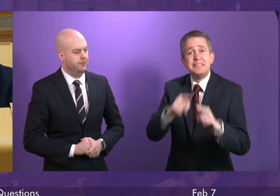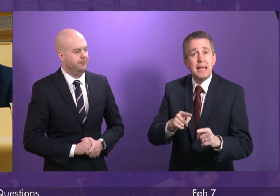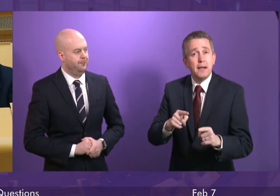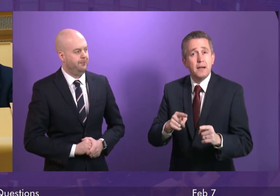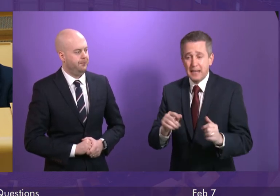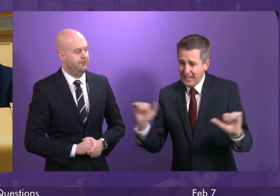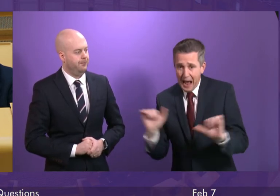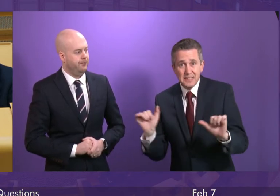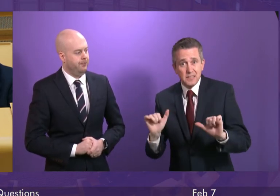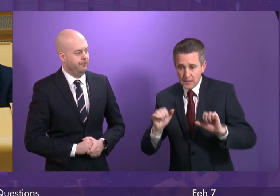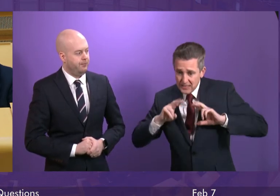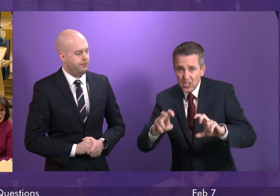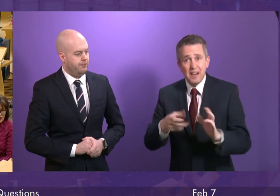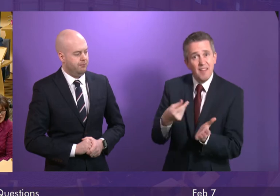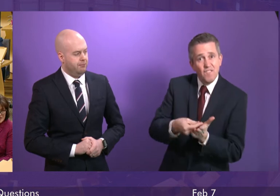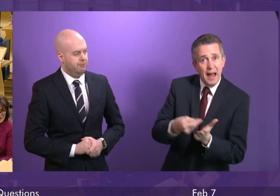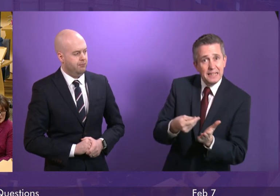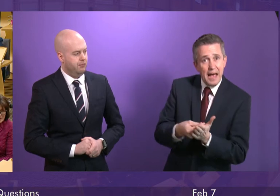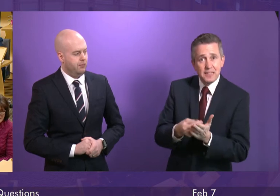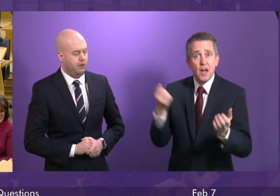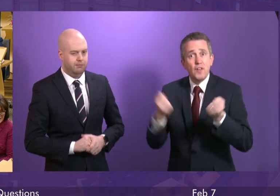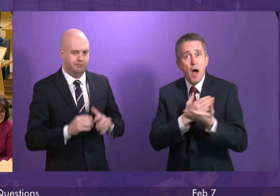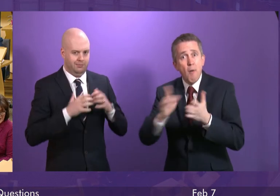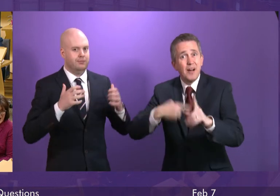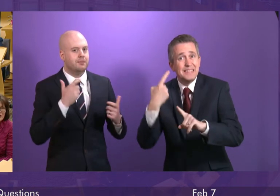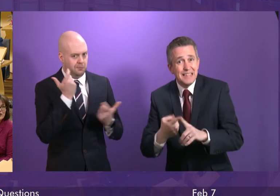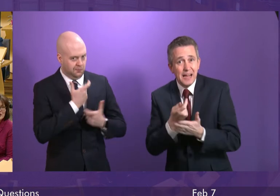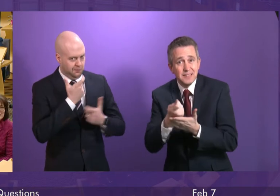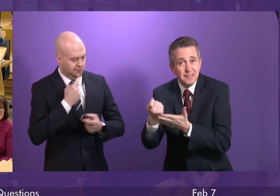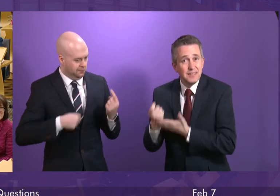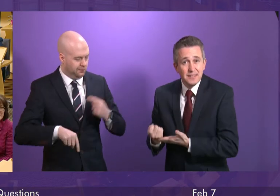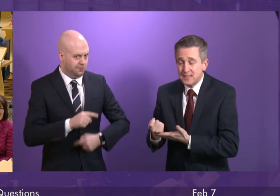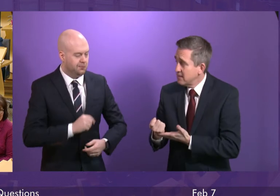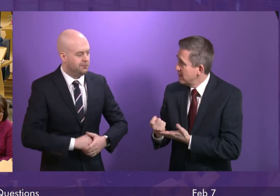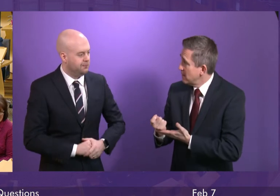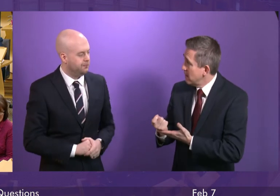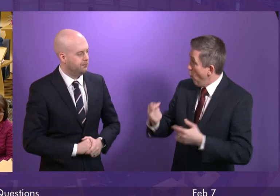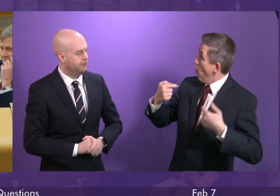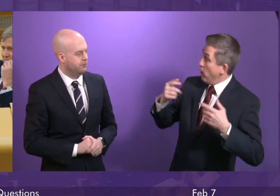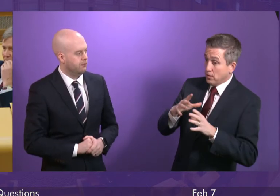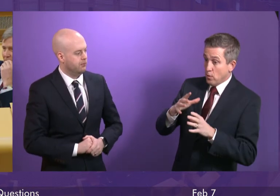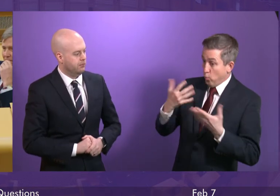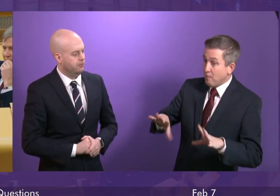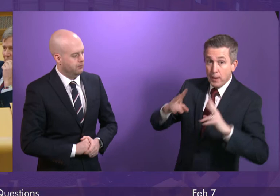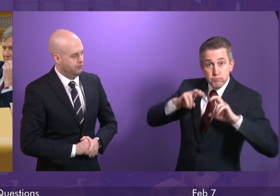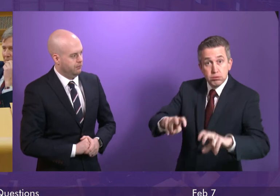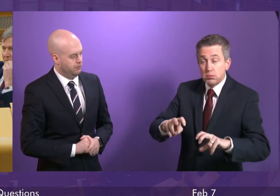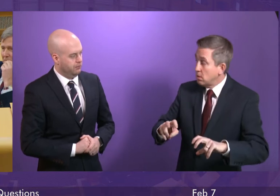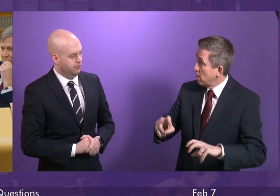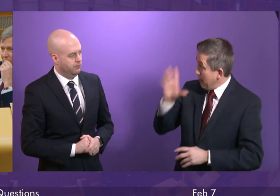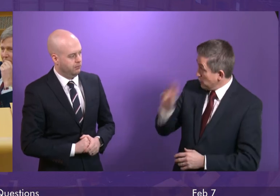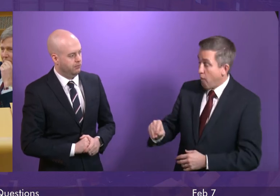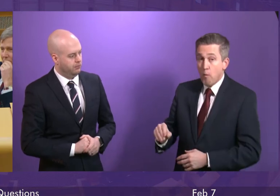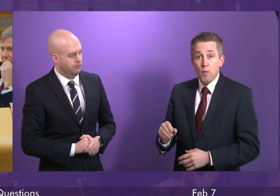any economic analysis of the cost of a workplace parking levy. But we have. A £400